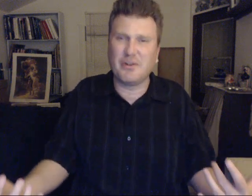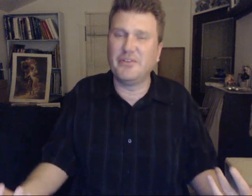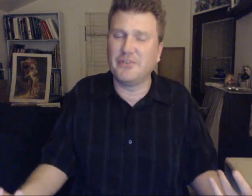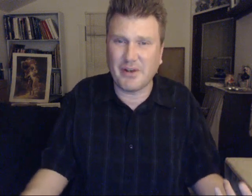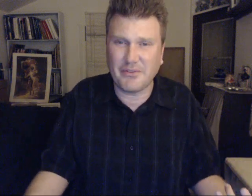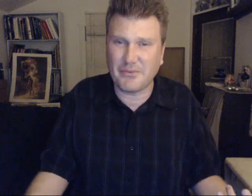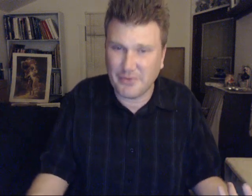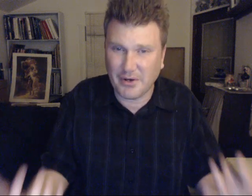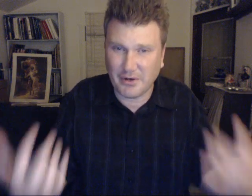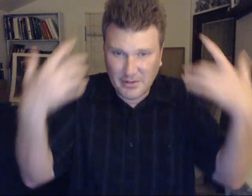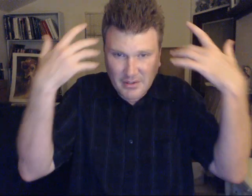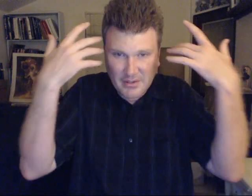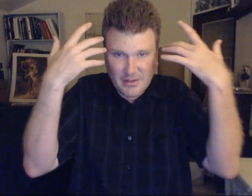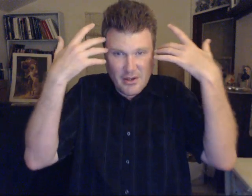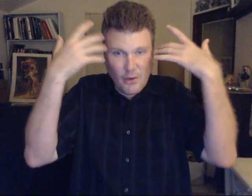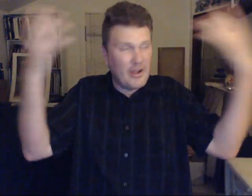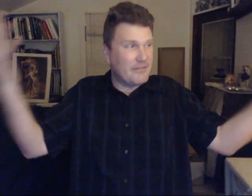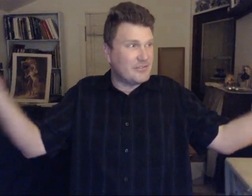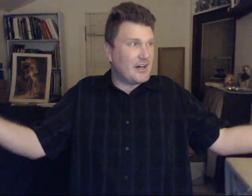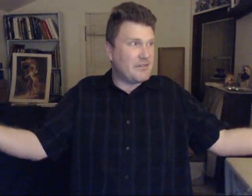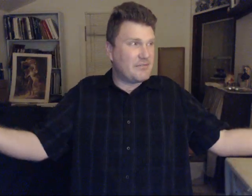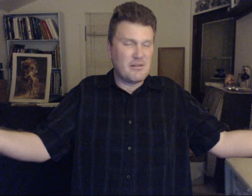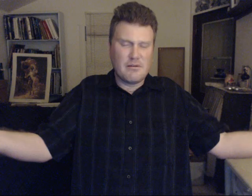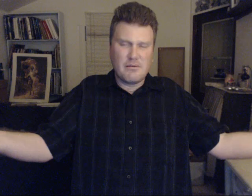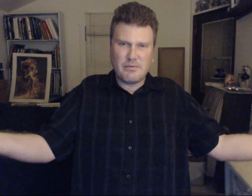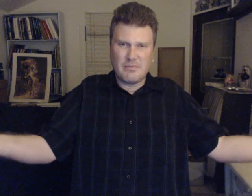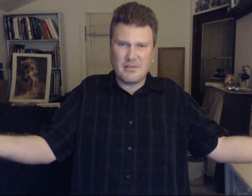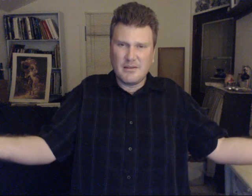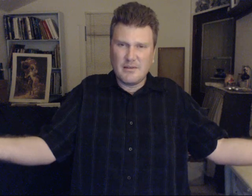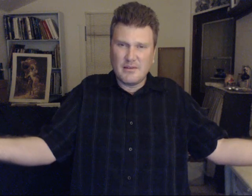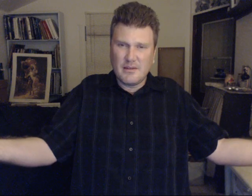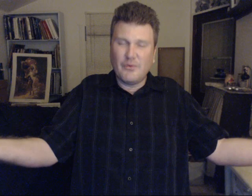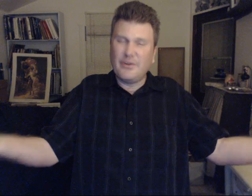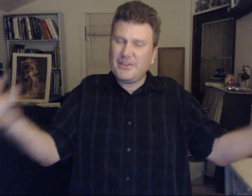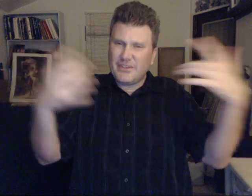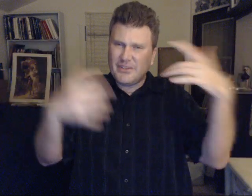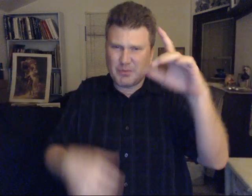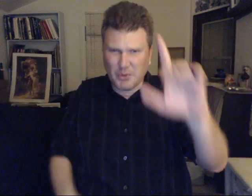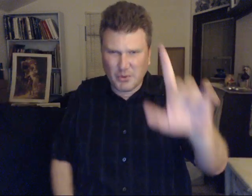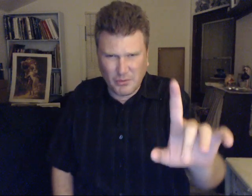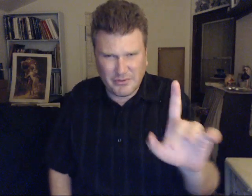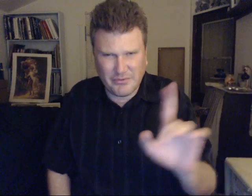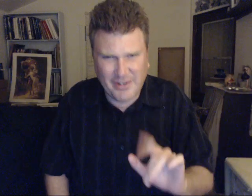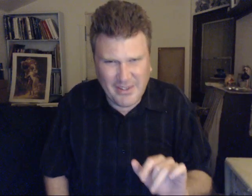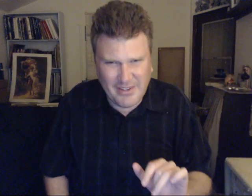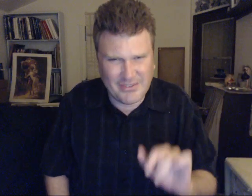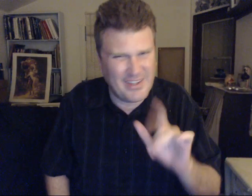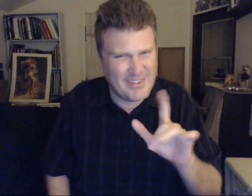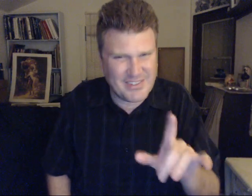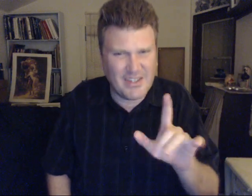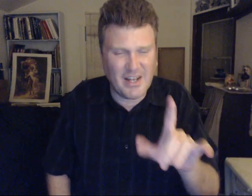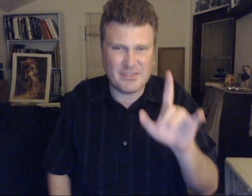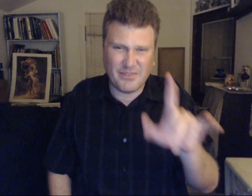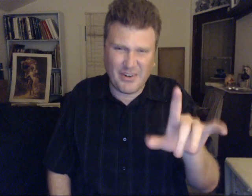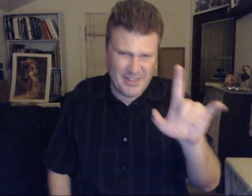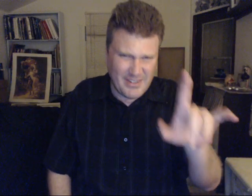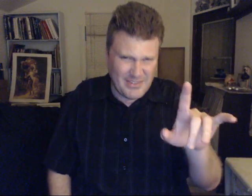in there. Through their. Way of life. Where they see the spirit world. Very easily. They see us. Very easily.